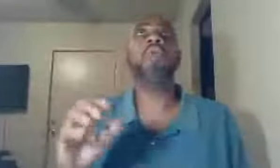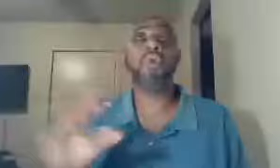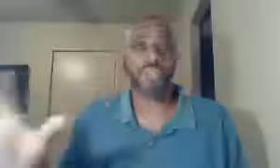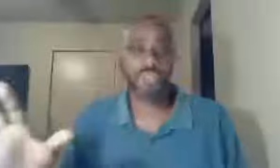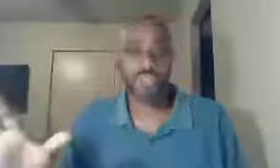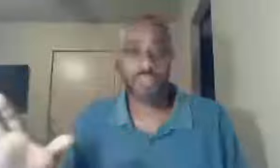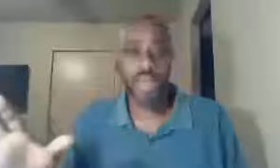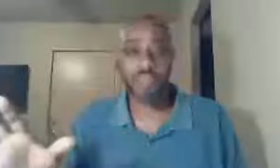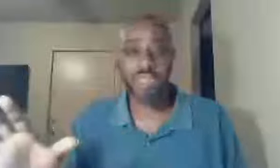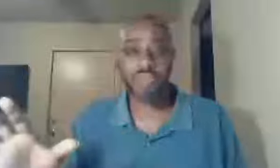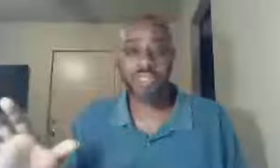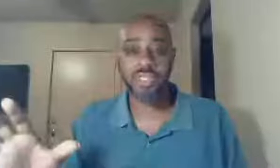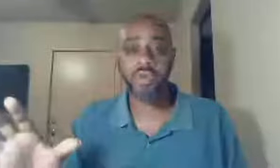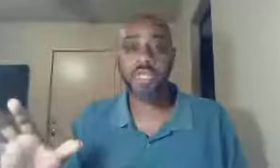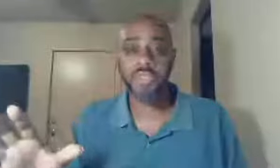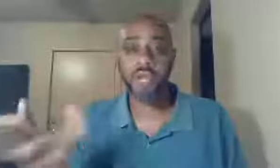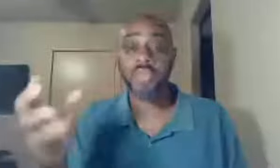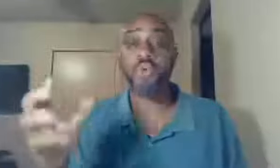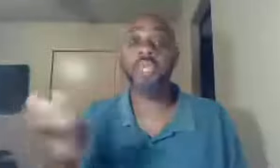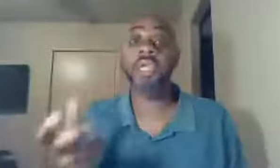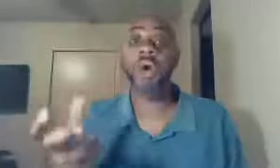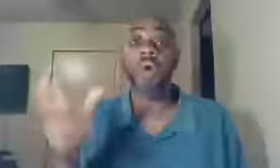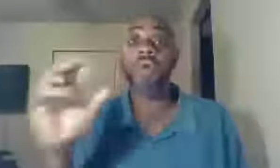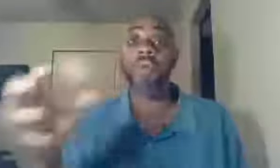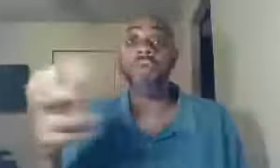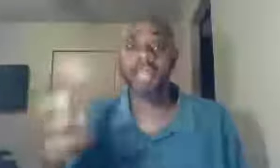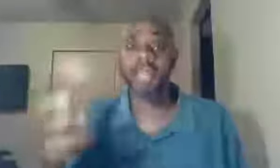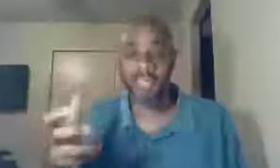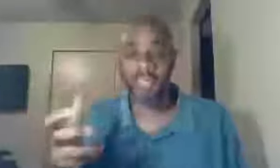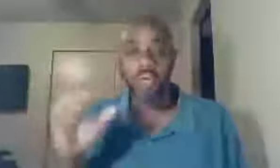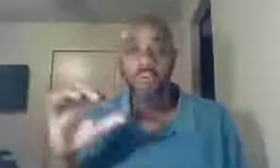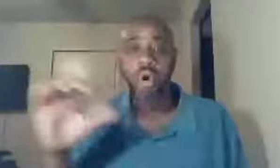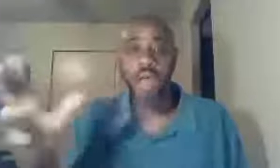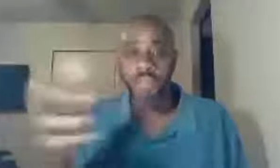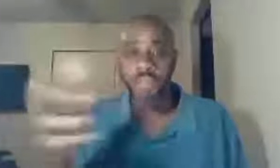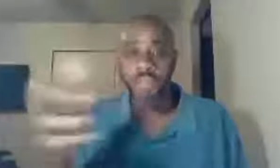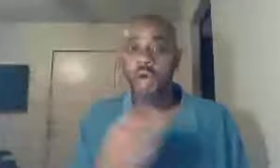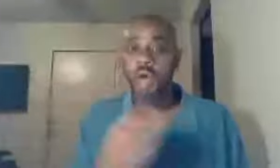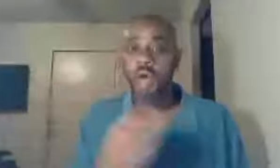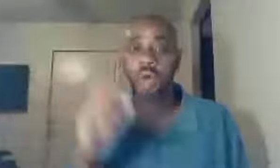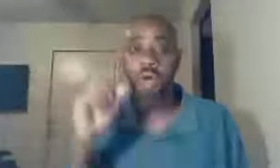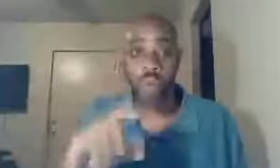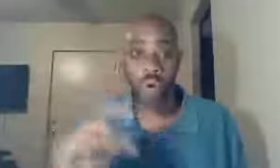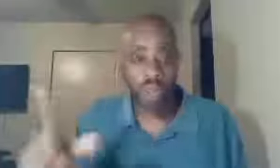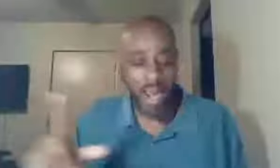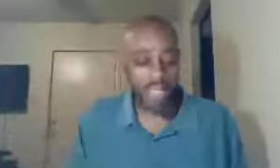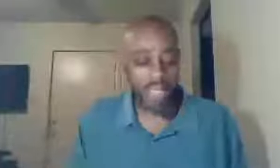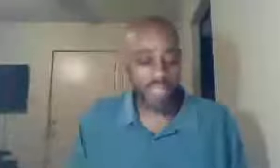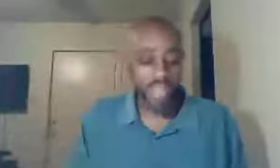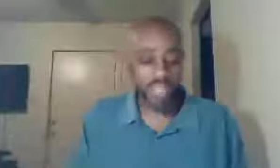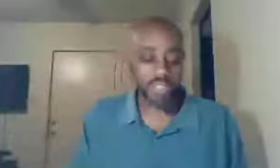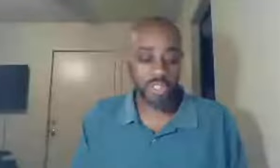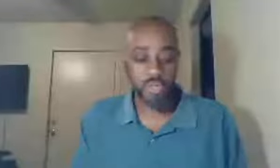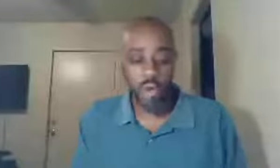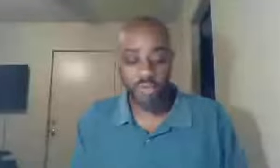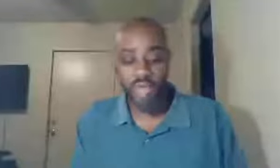moros, I believe is the Greek term, that's where we get our word moronic, moros is where we get our word moronic, they considered the word of God